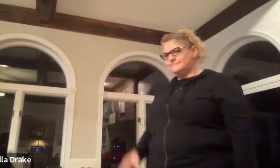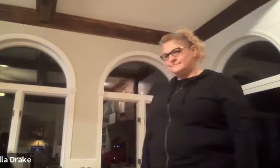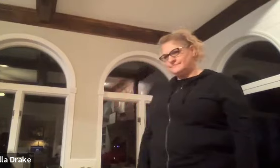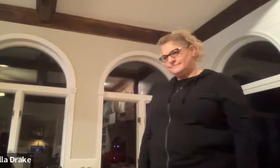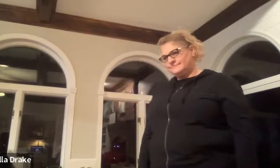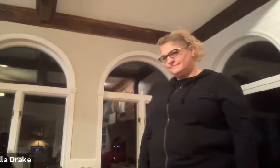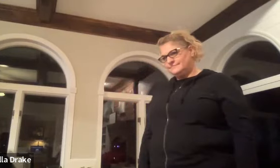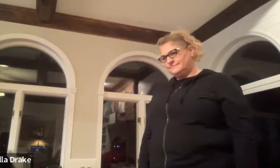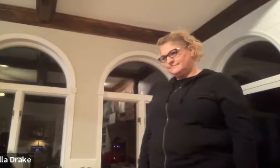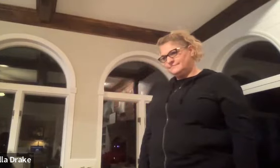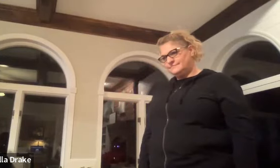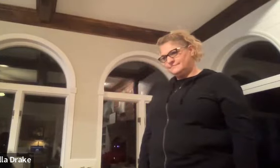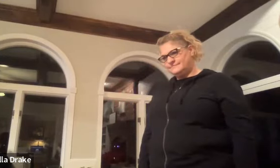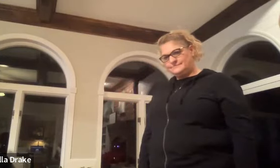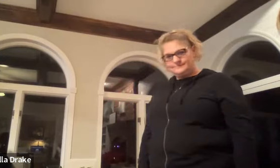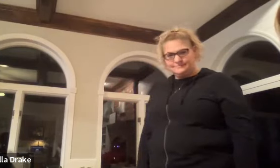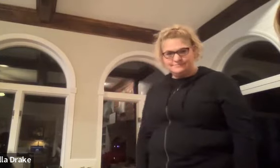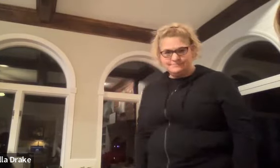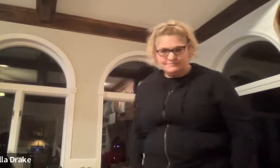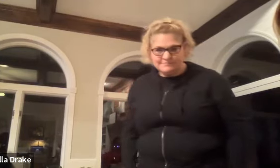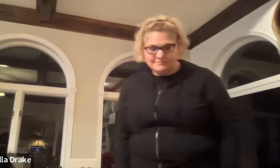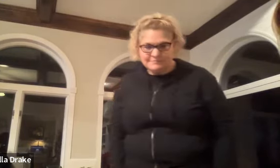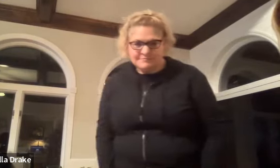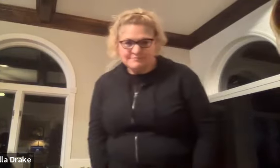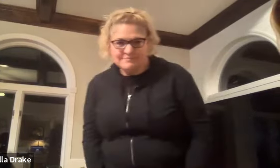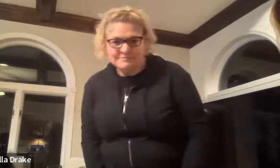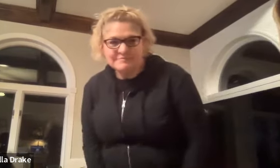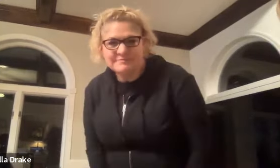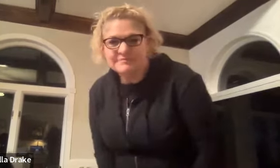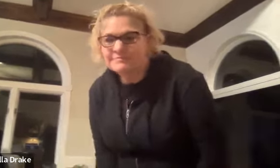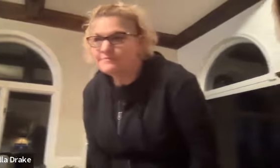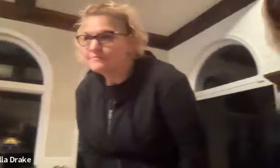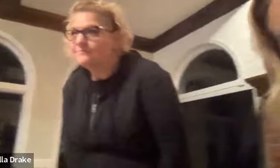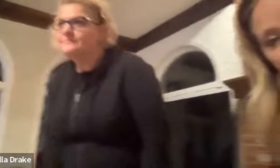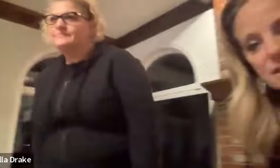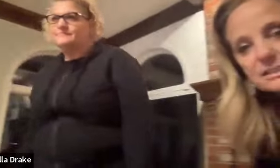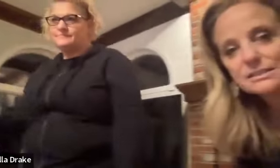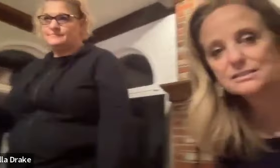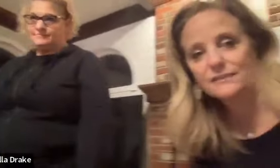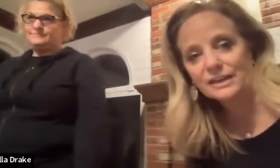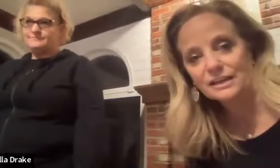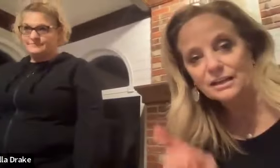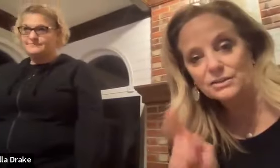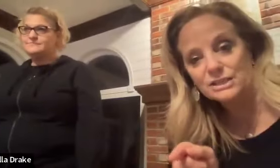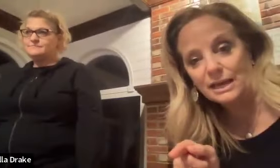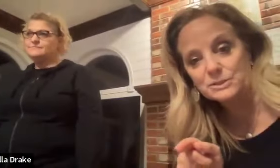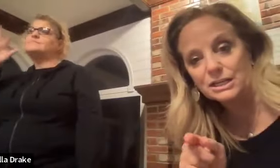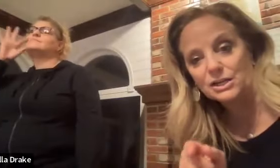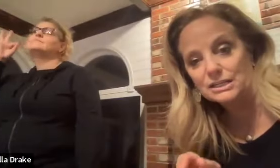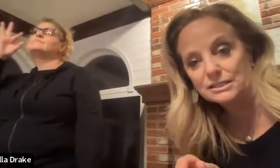okay all right do you guys have other questions and i'll see if i can when i download this see if i can get closed captioning on it